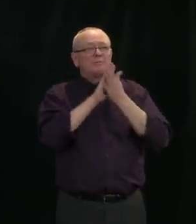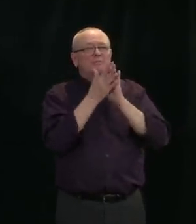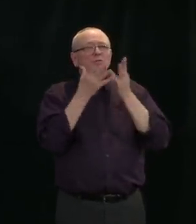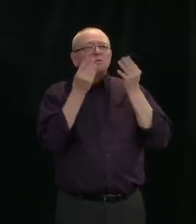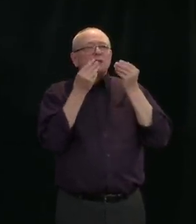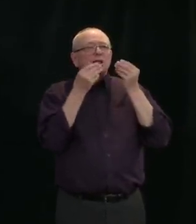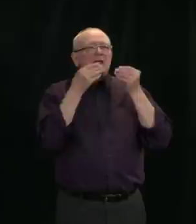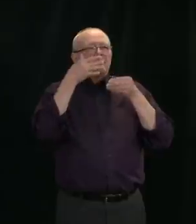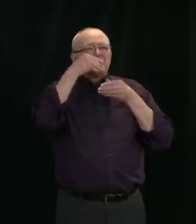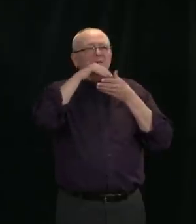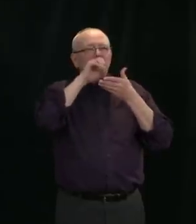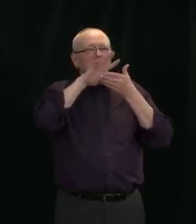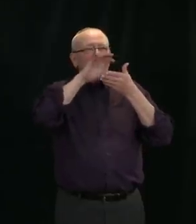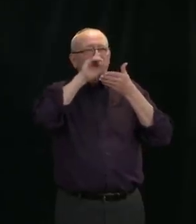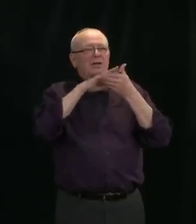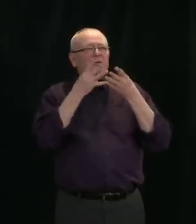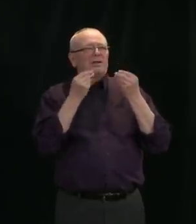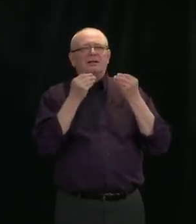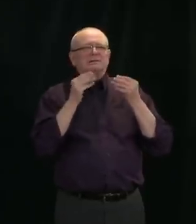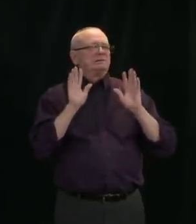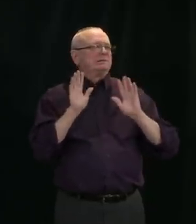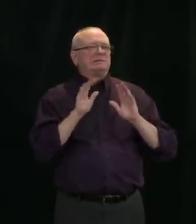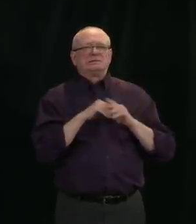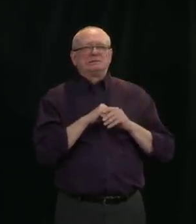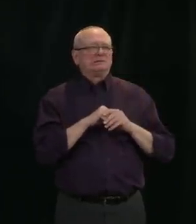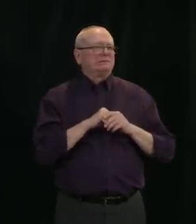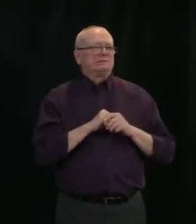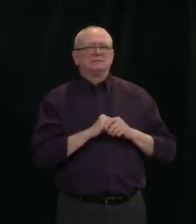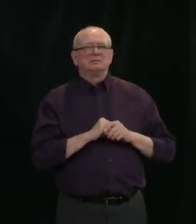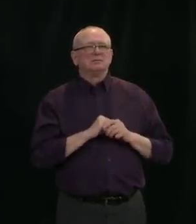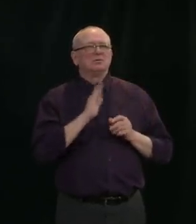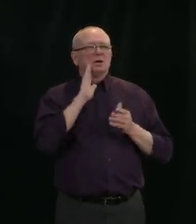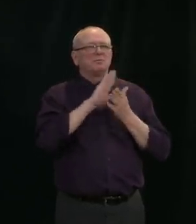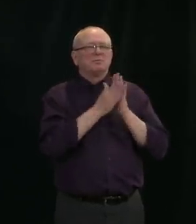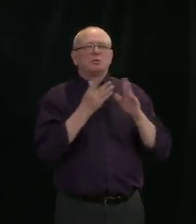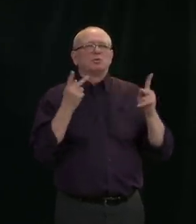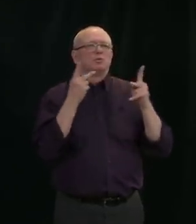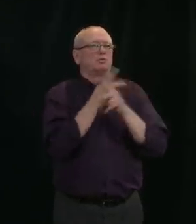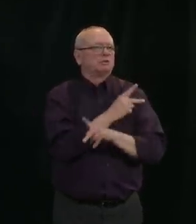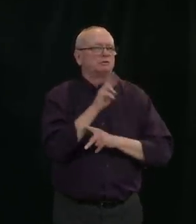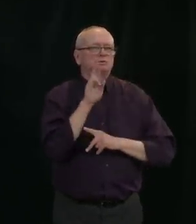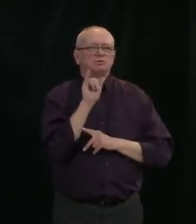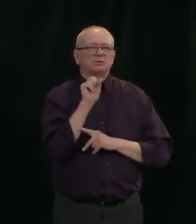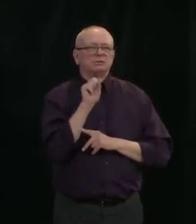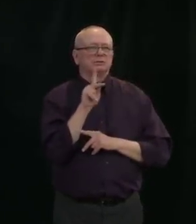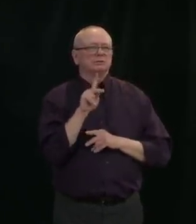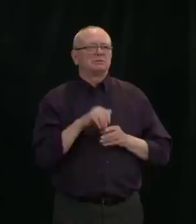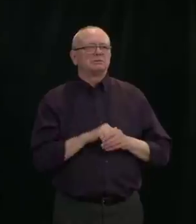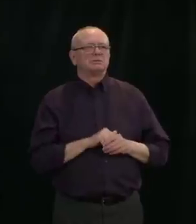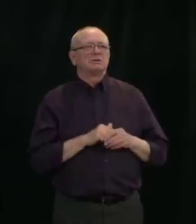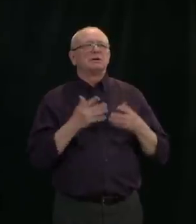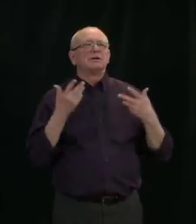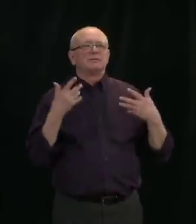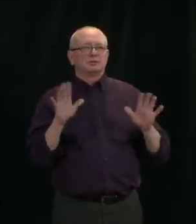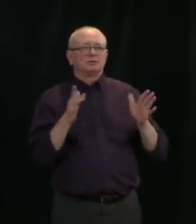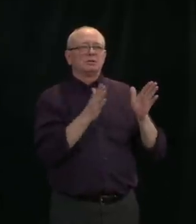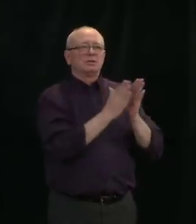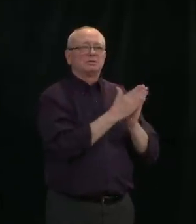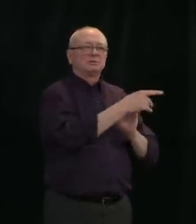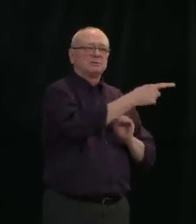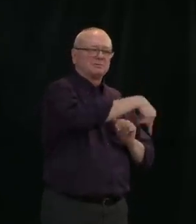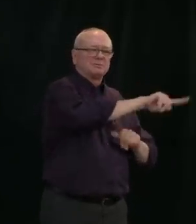them to more risk. So I hope to have more to say on this next week because, again, I have asked our scientific team to look at the evidence.